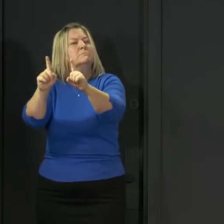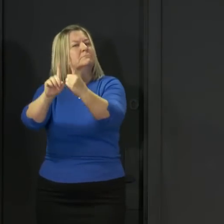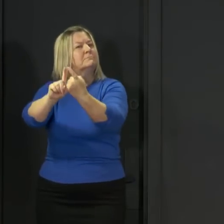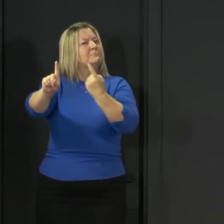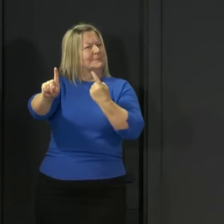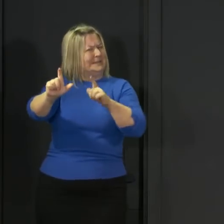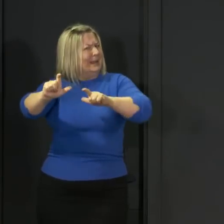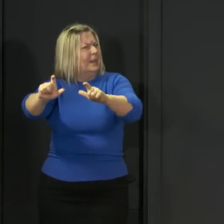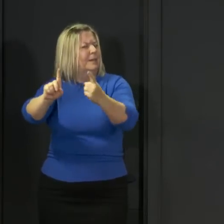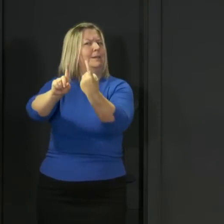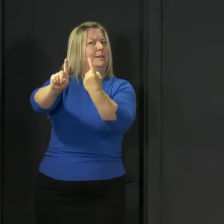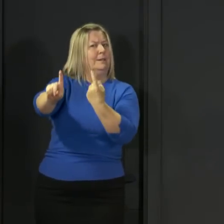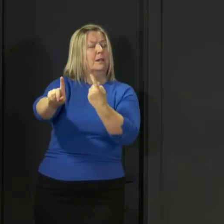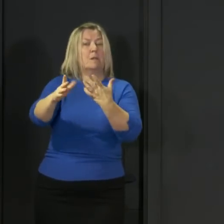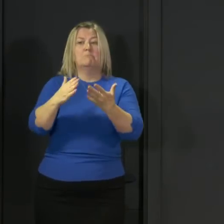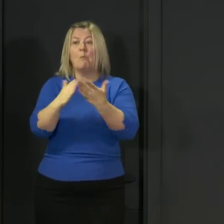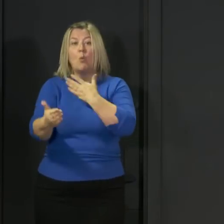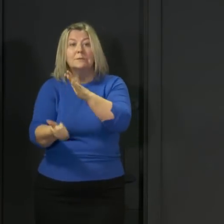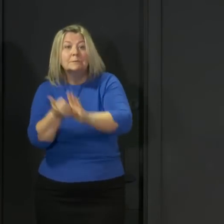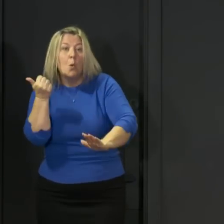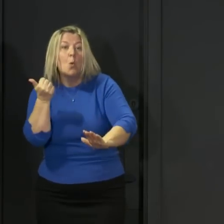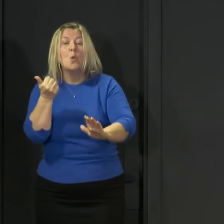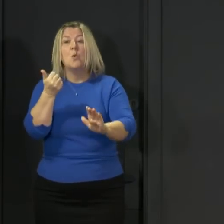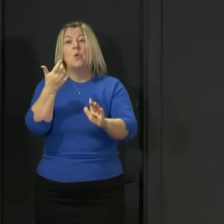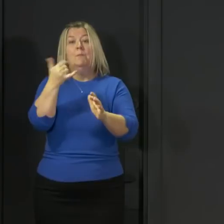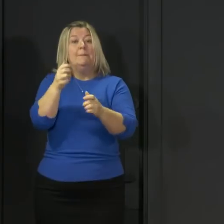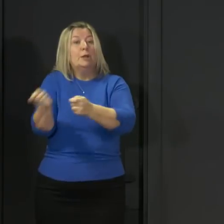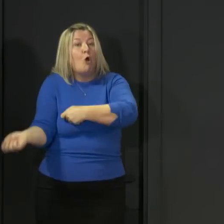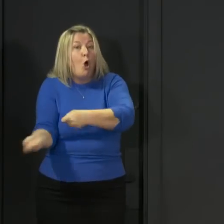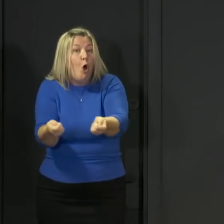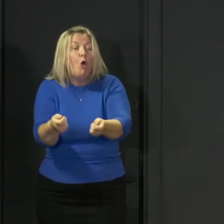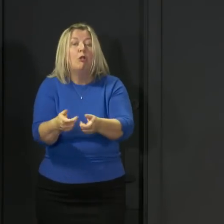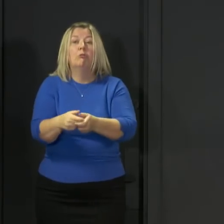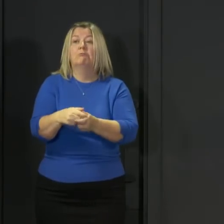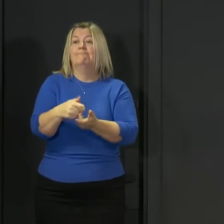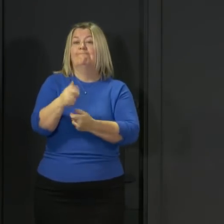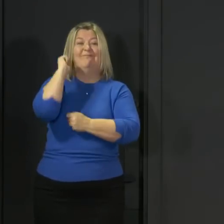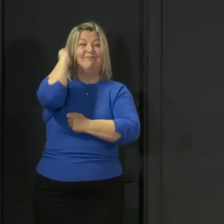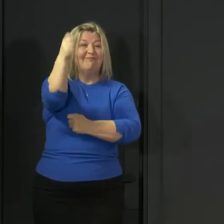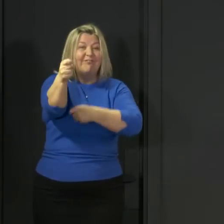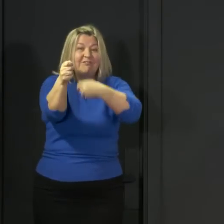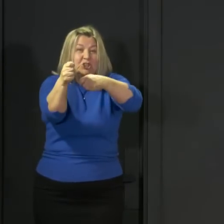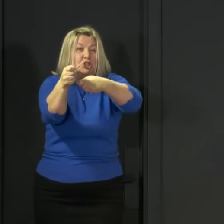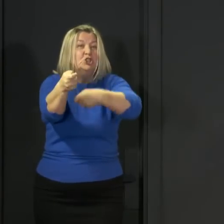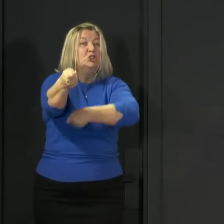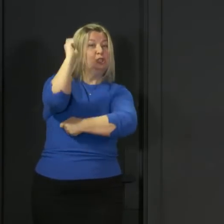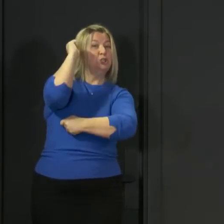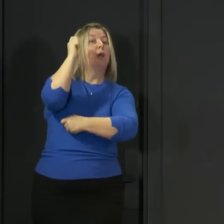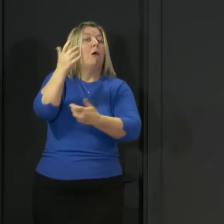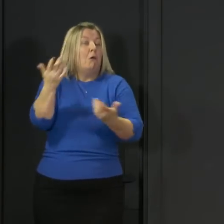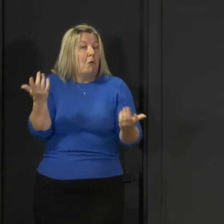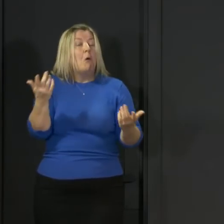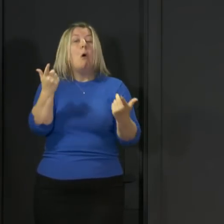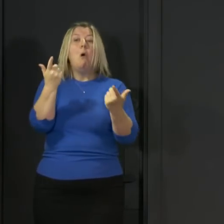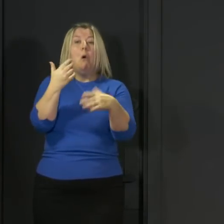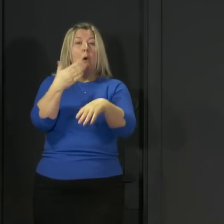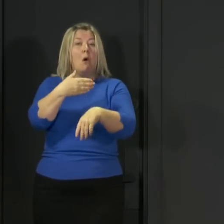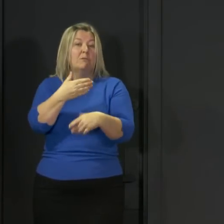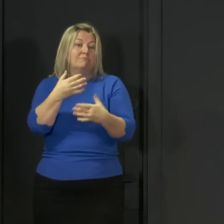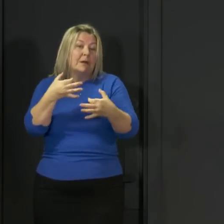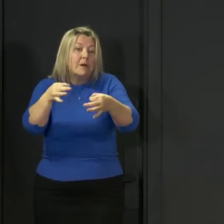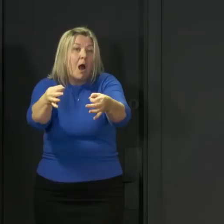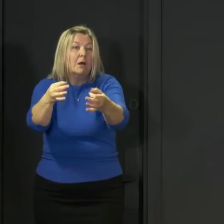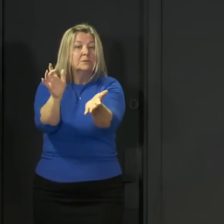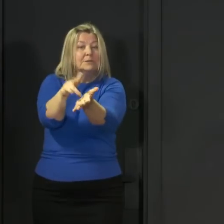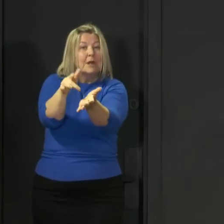some limited outdoor sporting activities like golf and fishing, the opening of garden centres and recycling facilities, and the resumption of